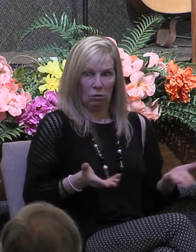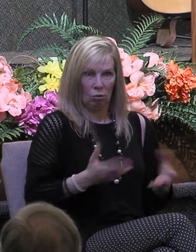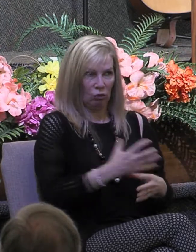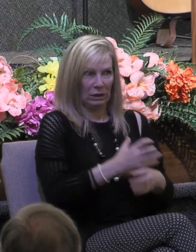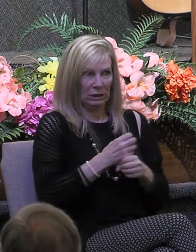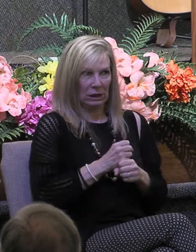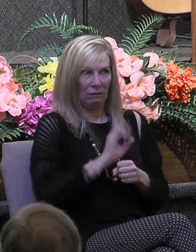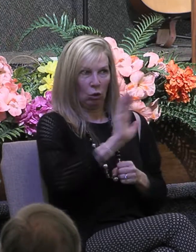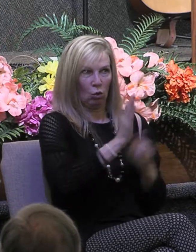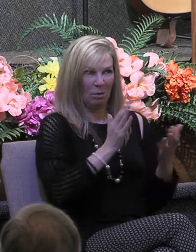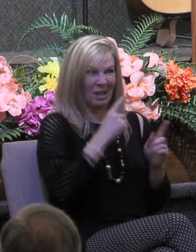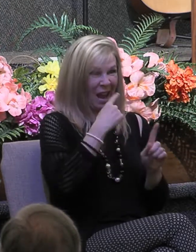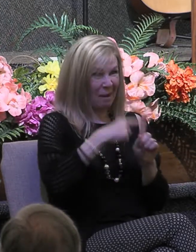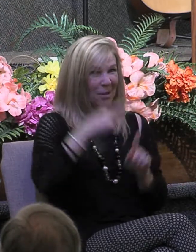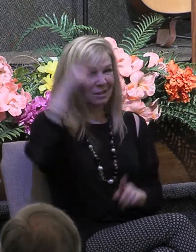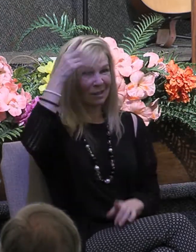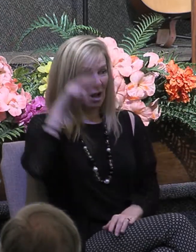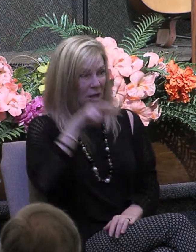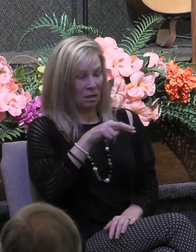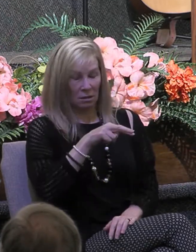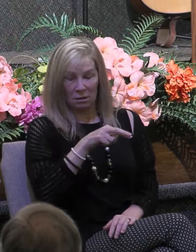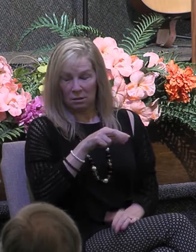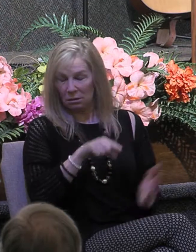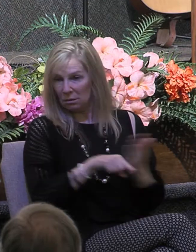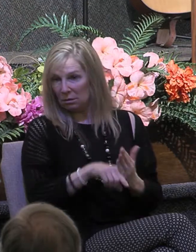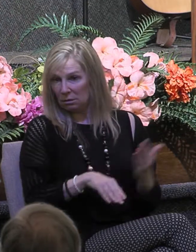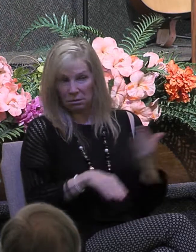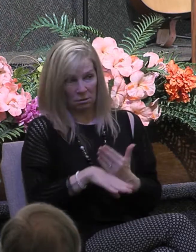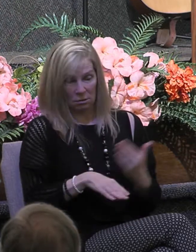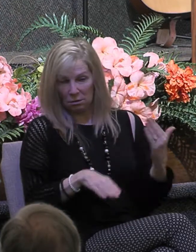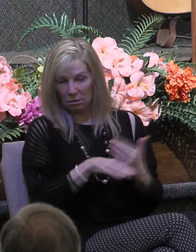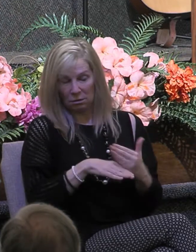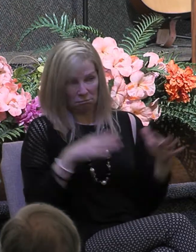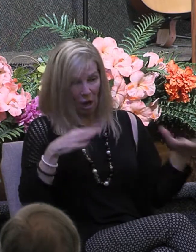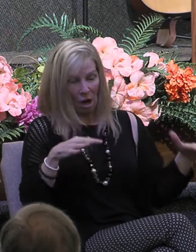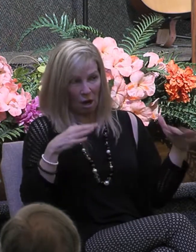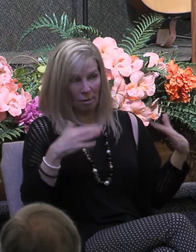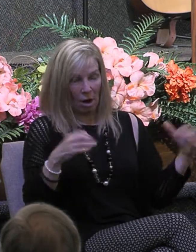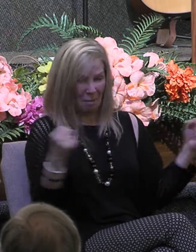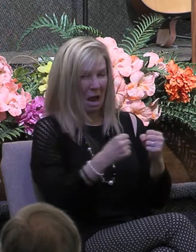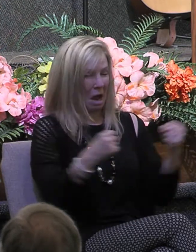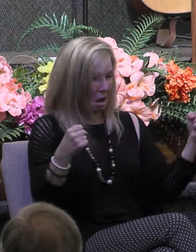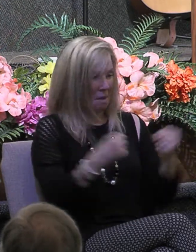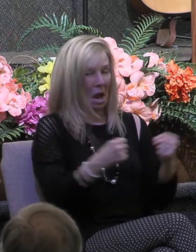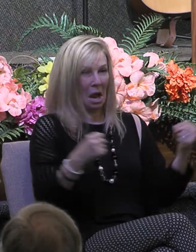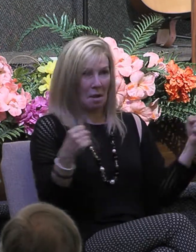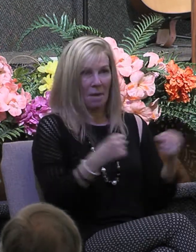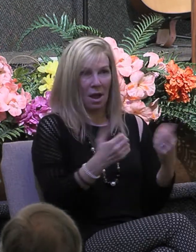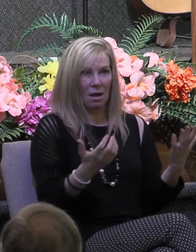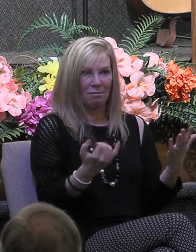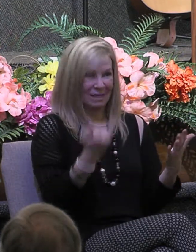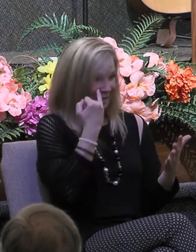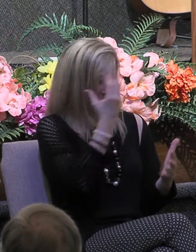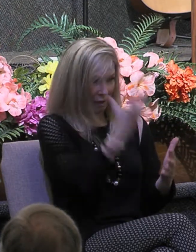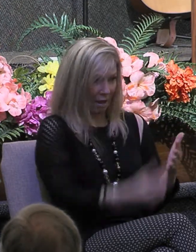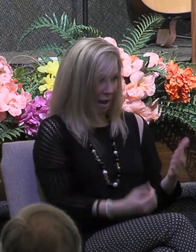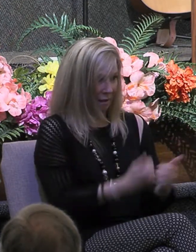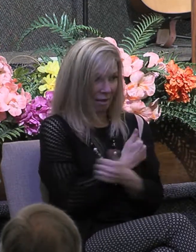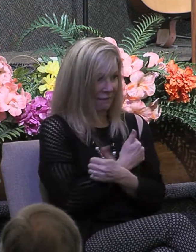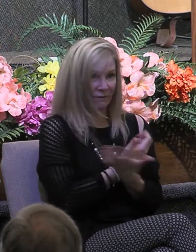also to God see that's exactly what God thinks of our speaking when it lacks love it's just noise that's